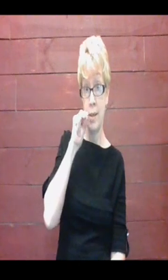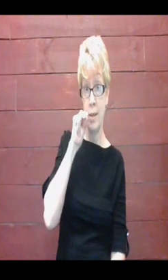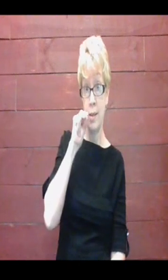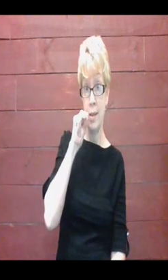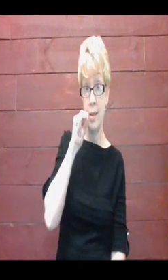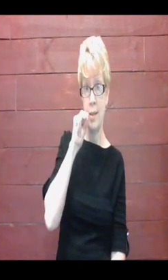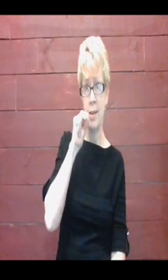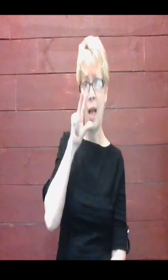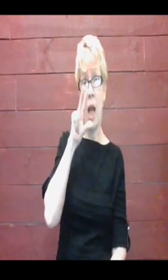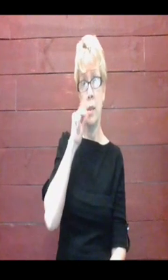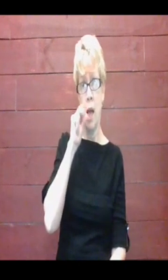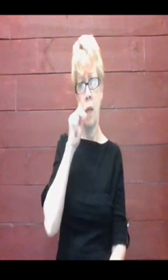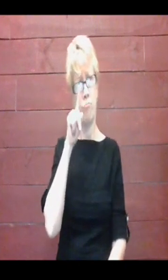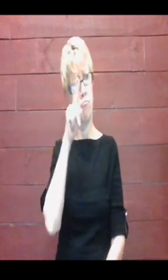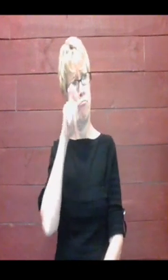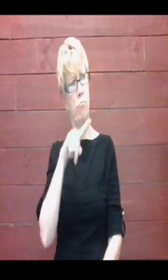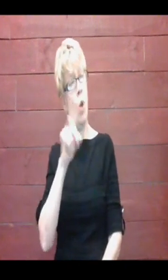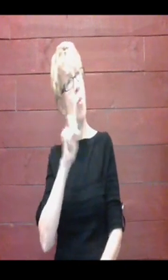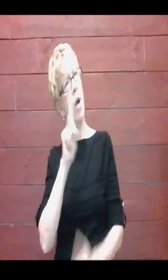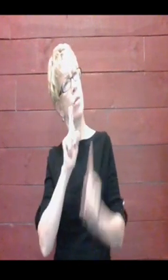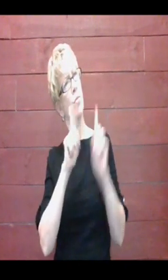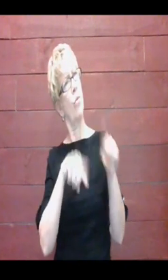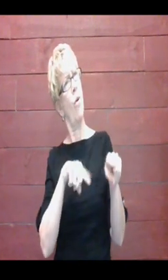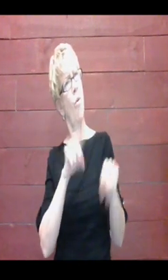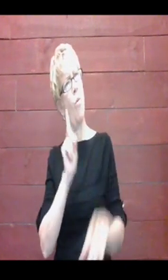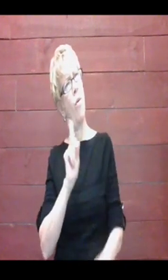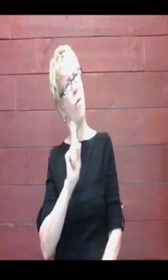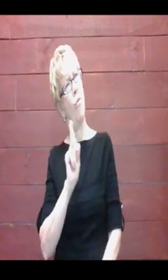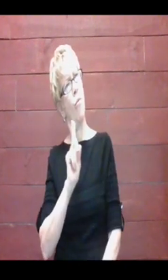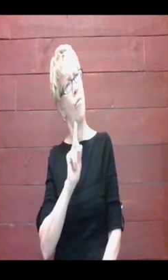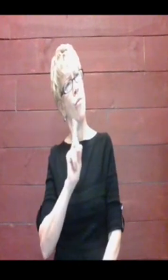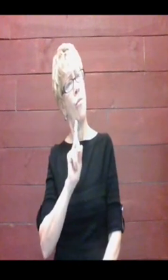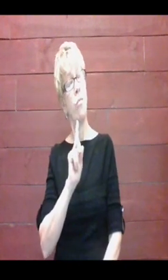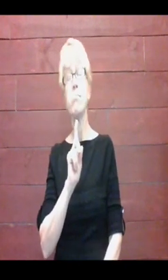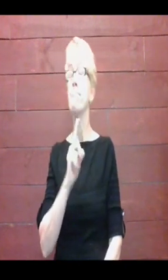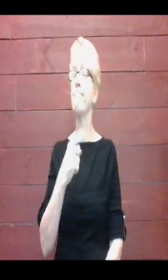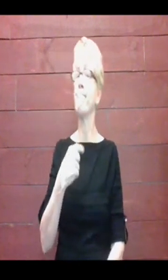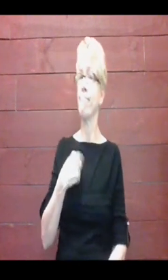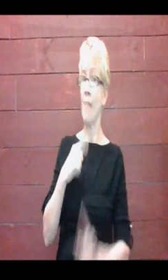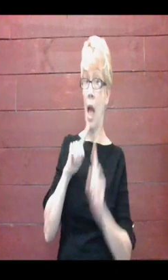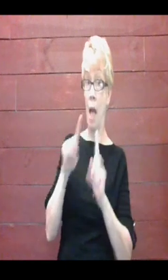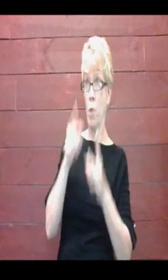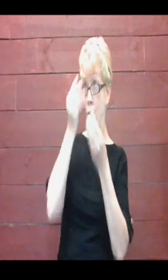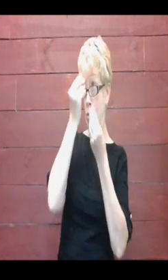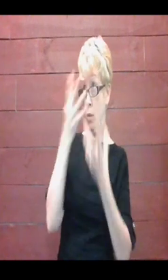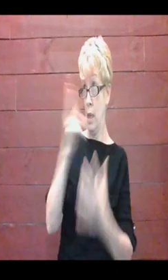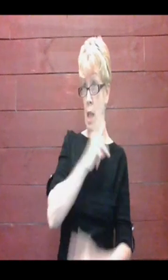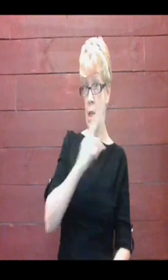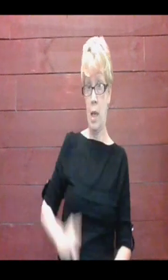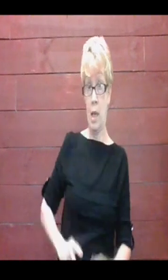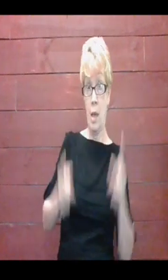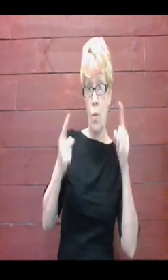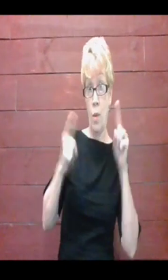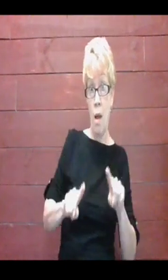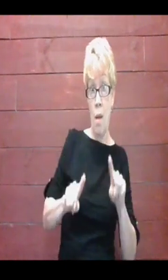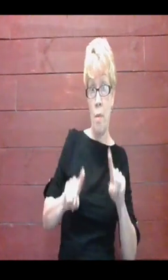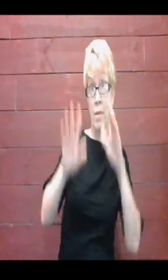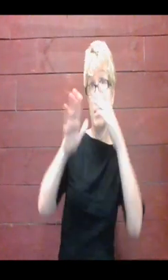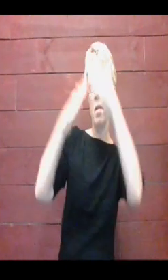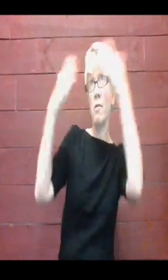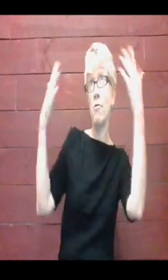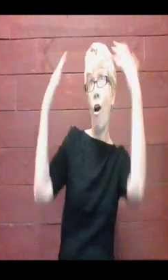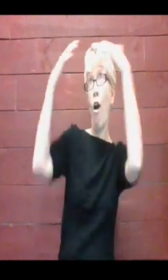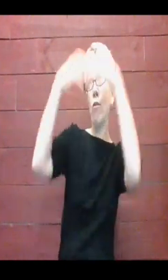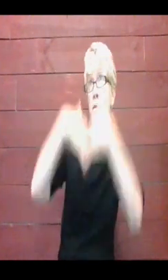you going? asked Ducky Lucky. Oh, I'm going to tell the king the sky is falling, said Henny Penny.